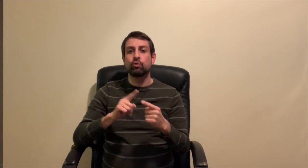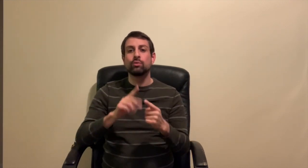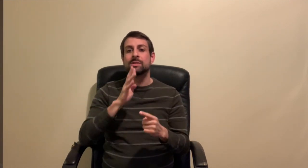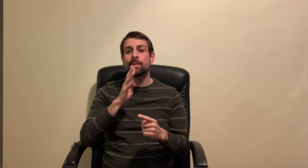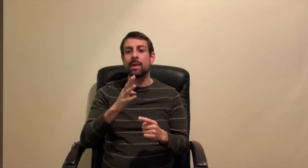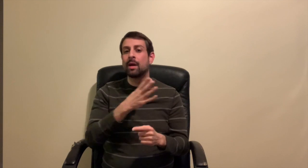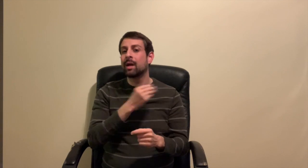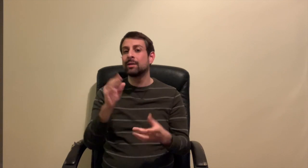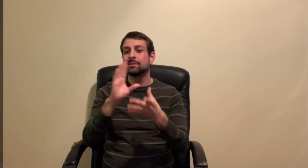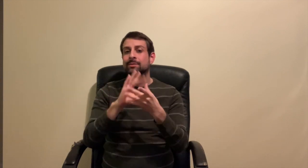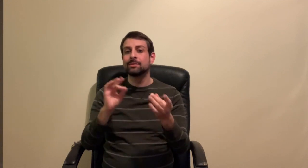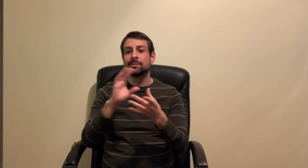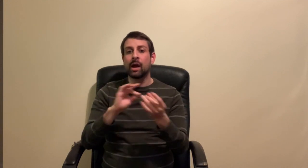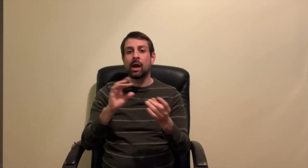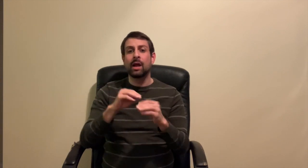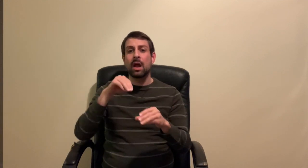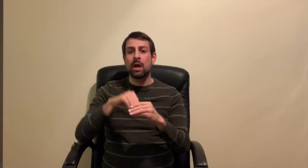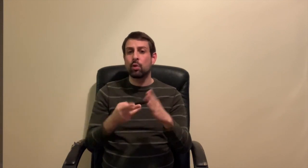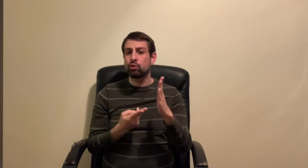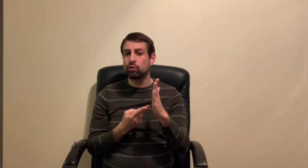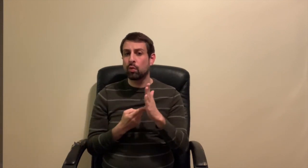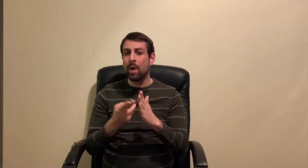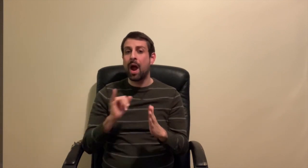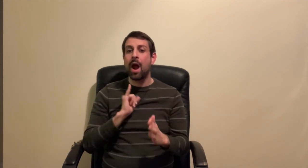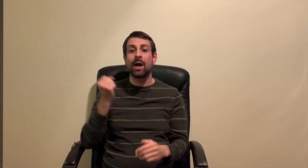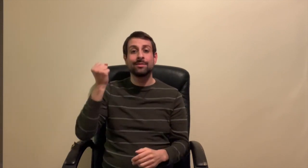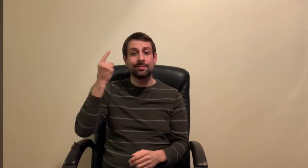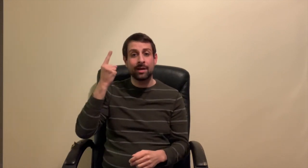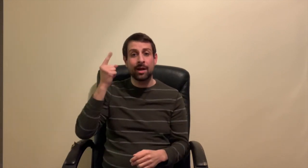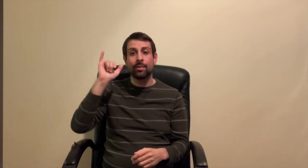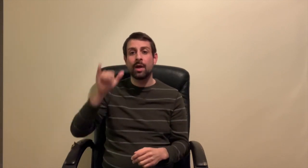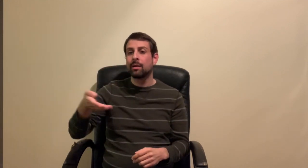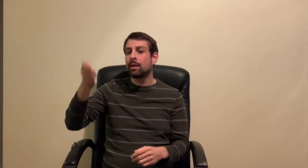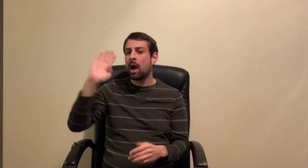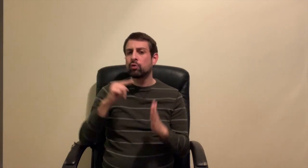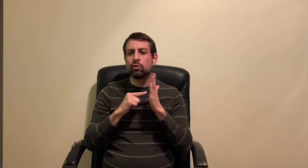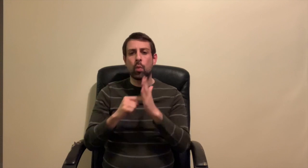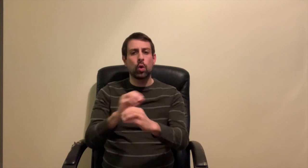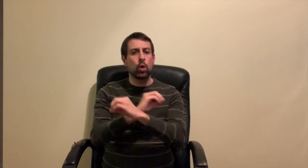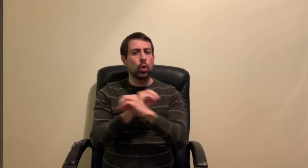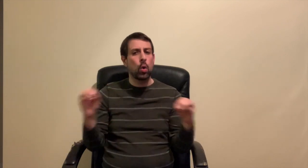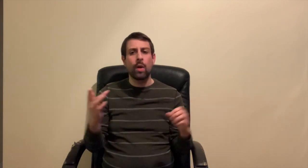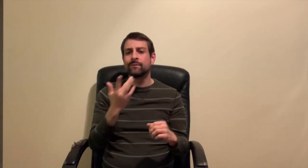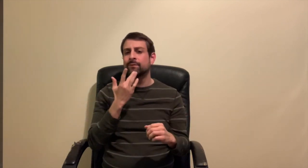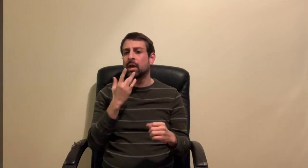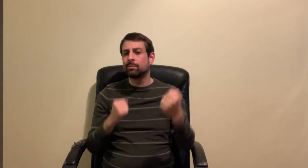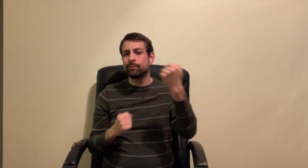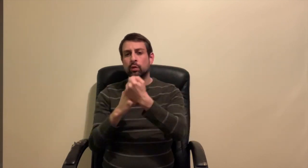Then Peter proceeded to speak and said, In truth, I see that God shows no partiality.